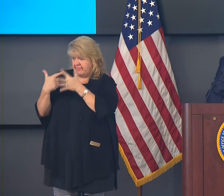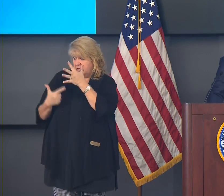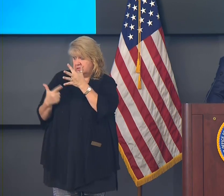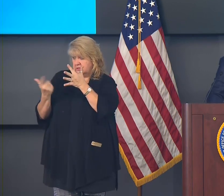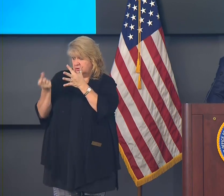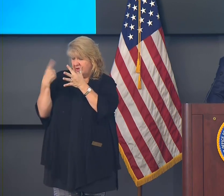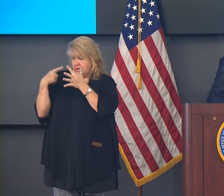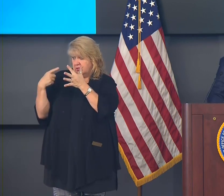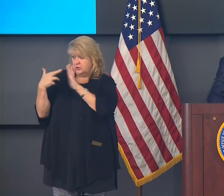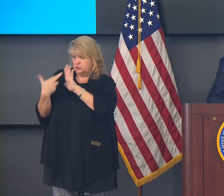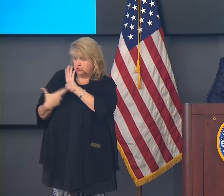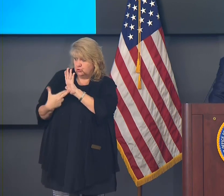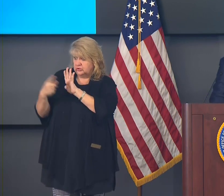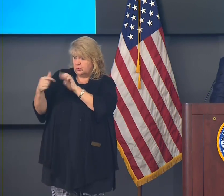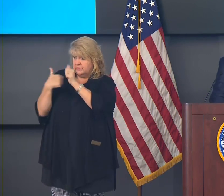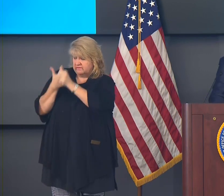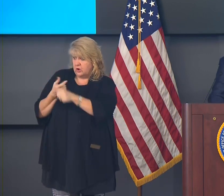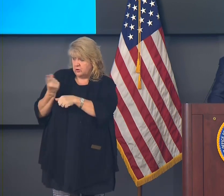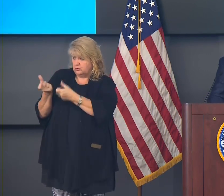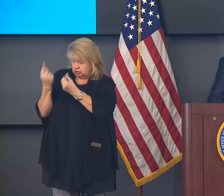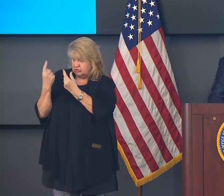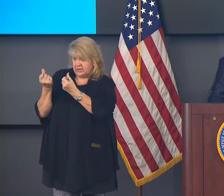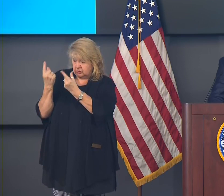what rules they have to abide by.